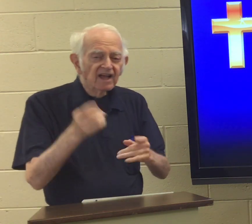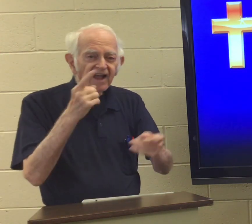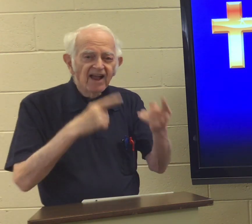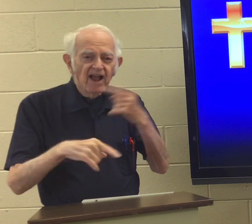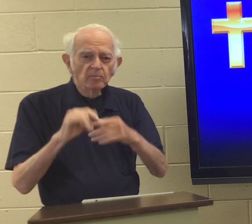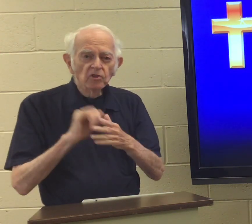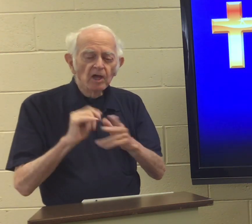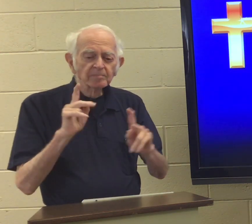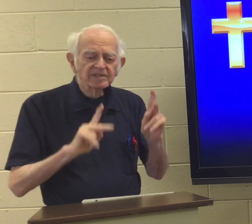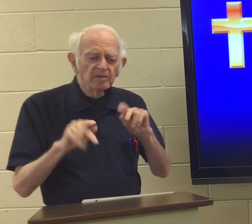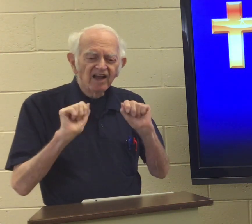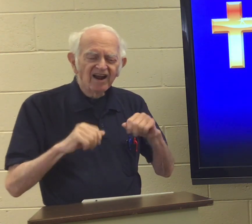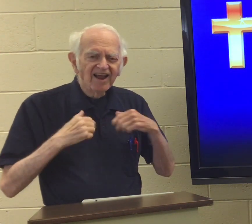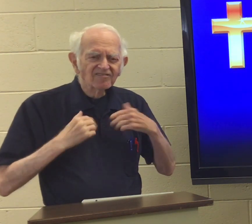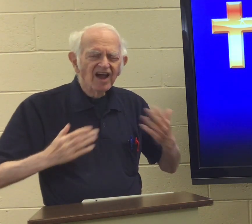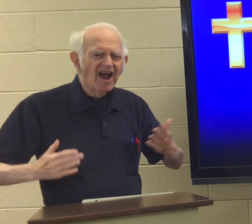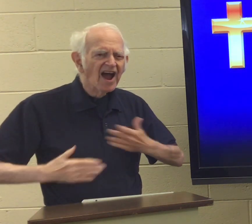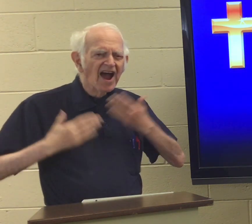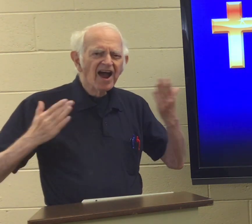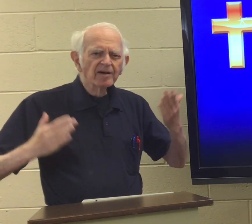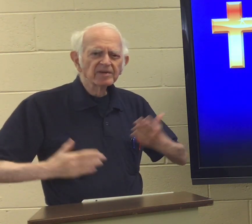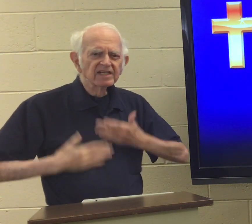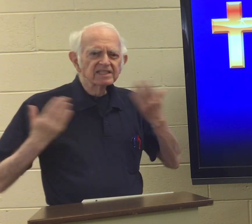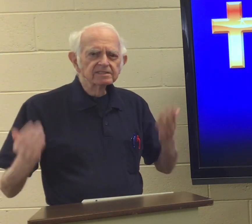Jesus came that people could have happiness.